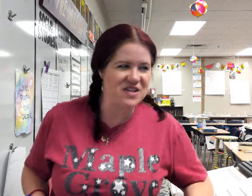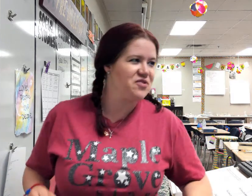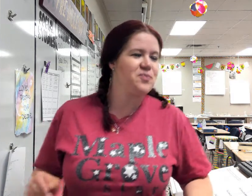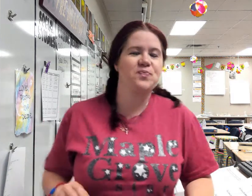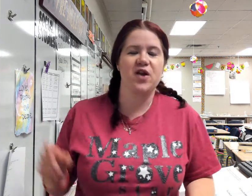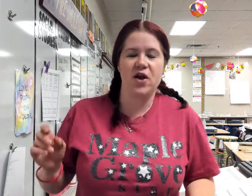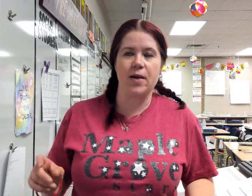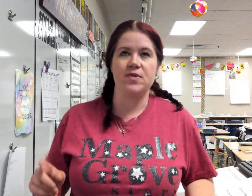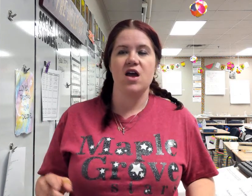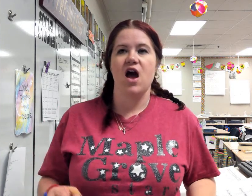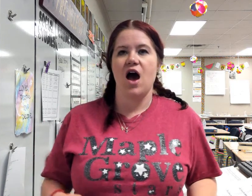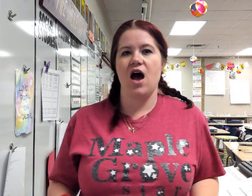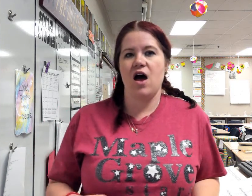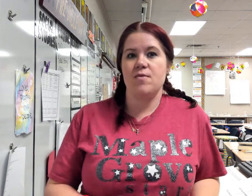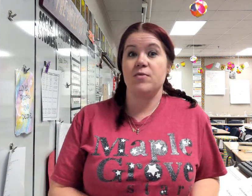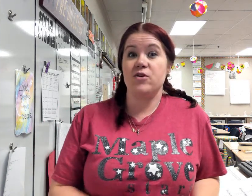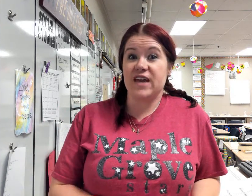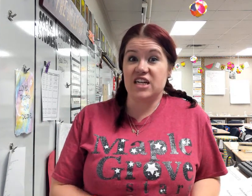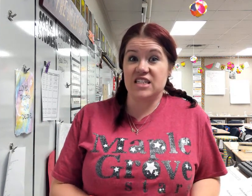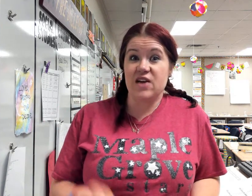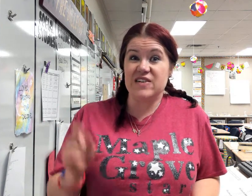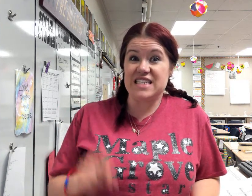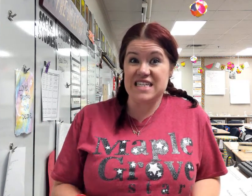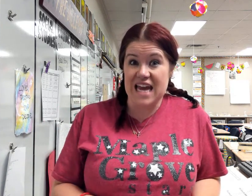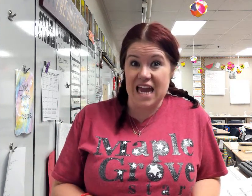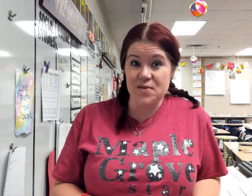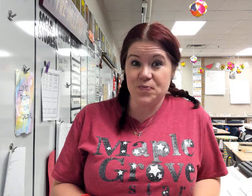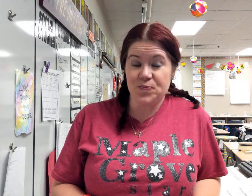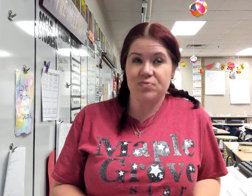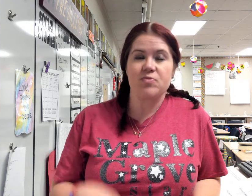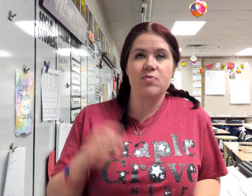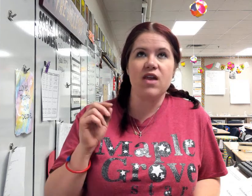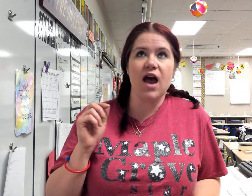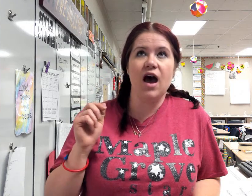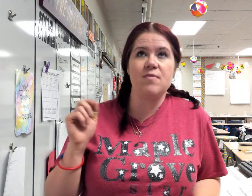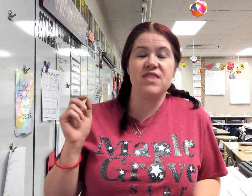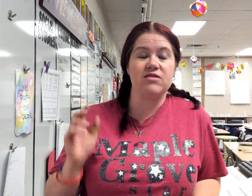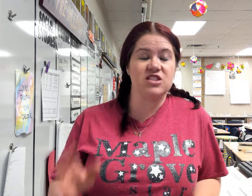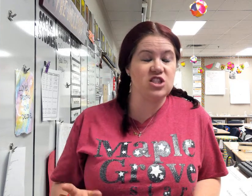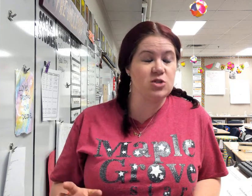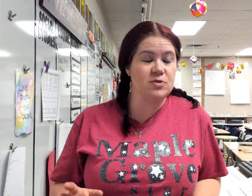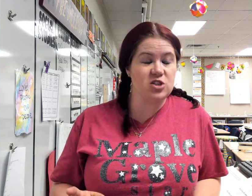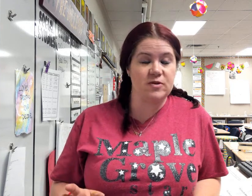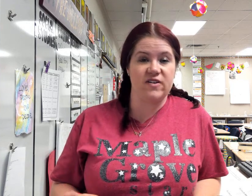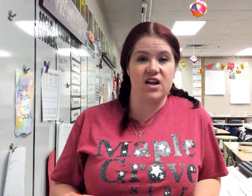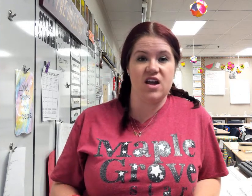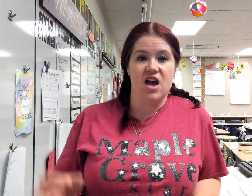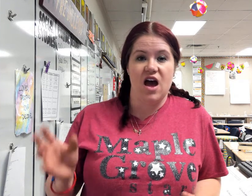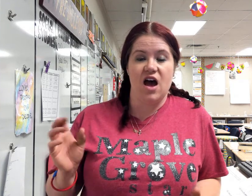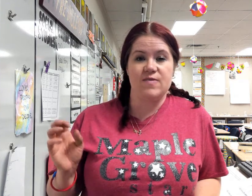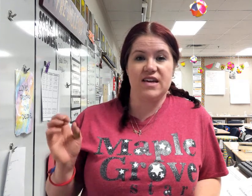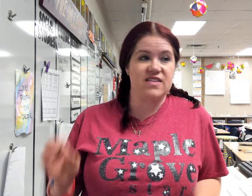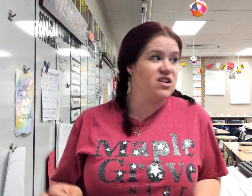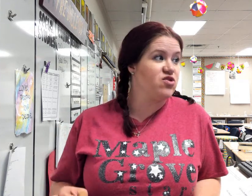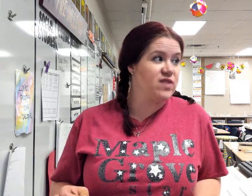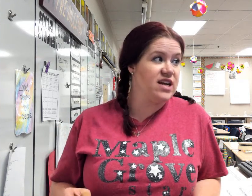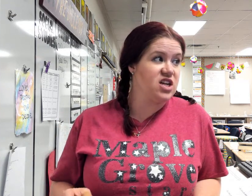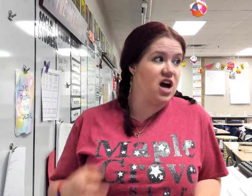stuff. Okay. Beautification Day was today. That was super, super fun. The kids did a great job.